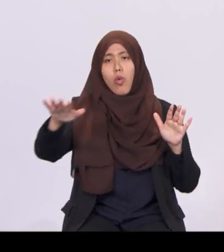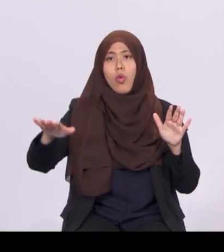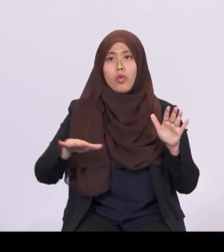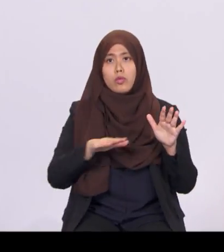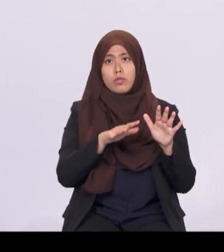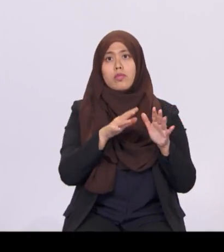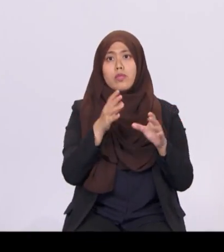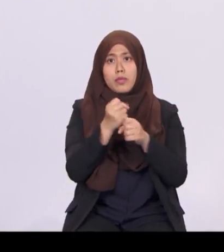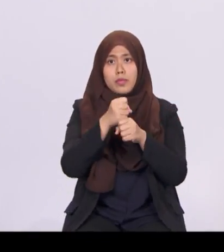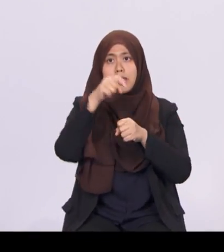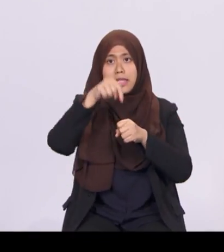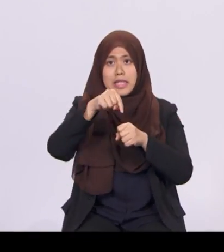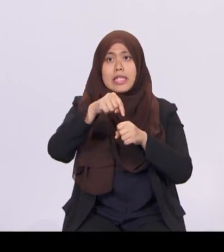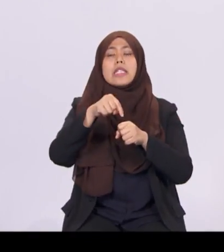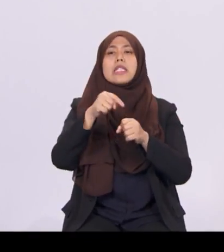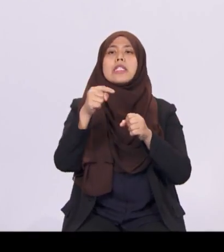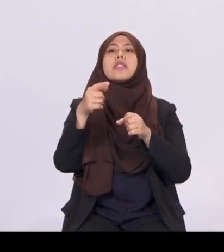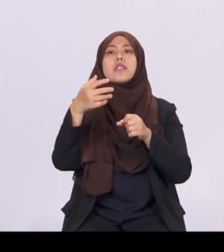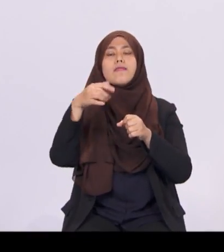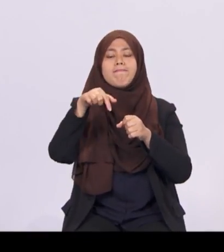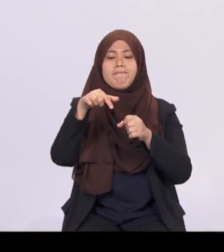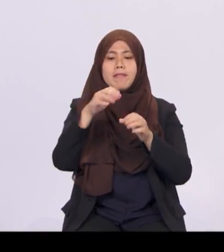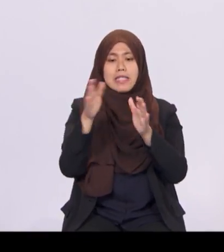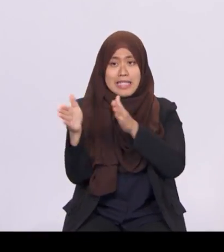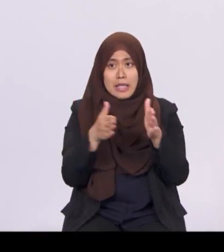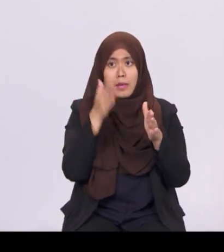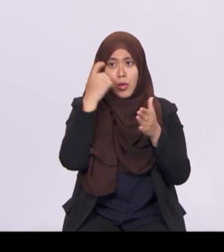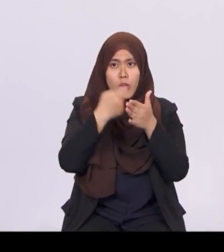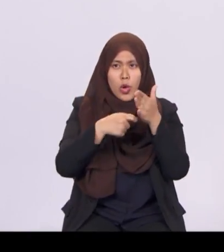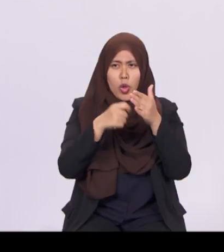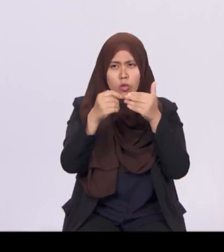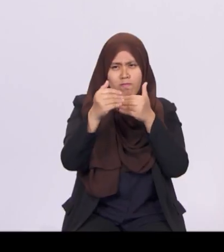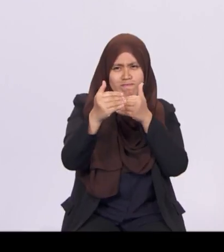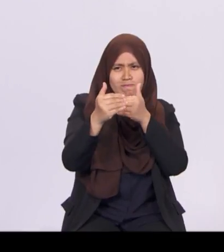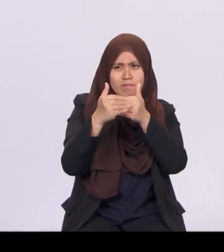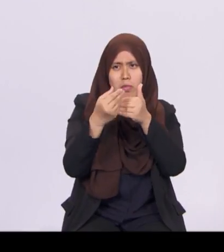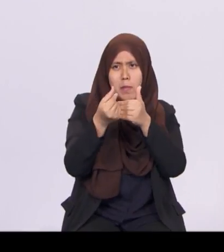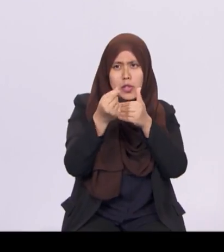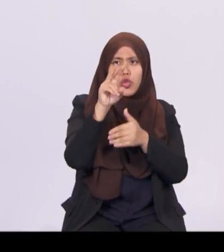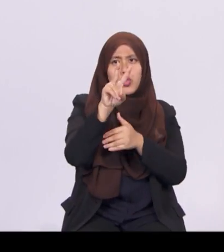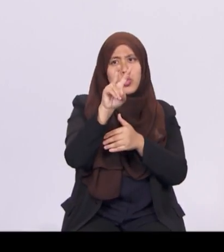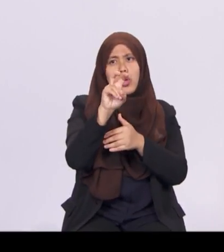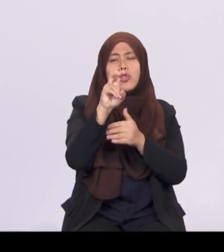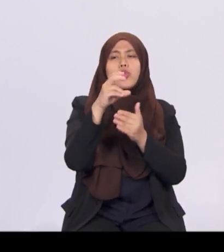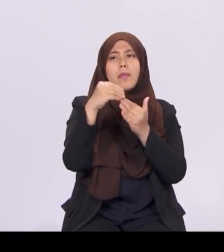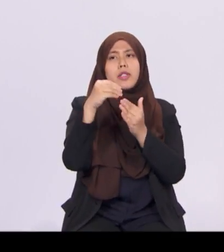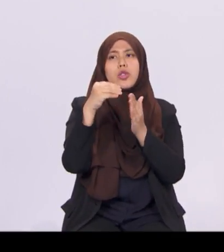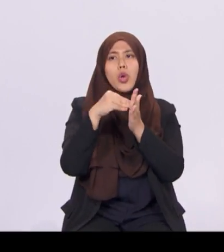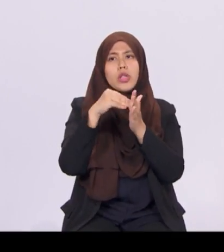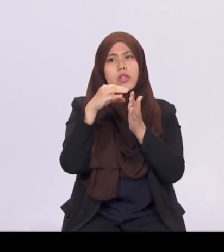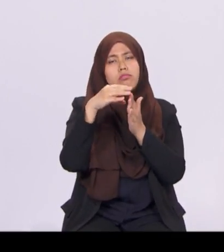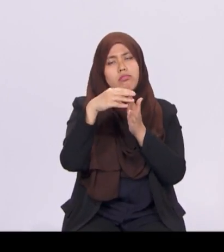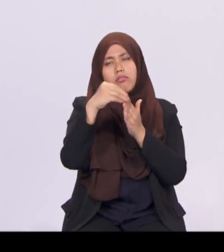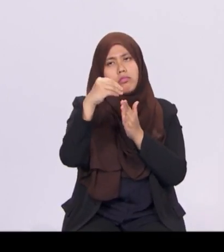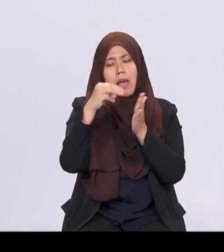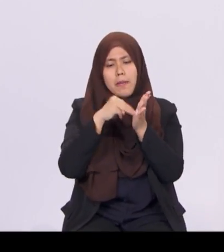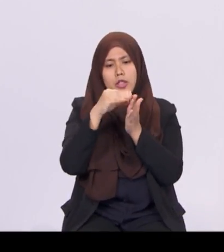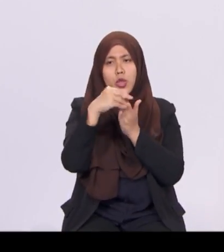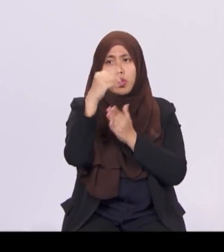cost close to $200 million per year. The Minister for Education schools will provide more details at the COS.